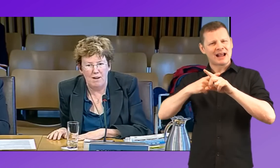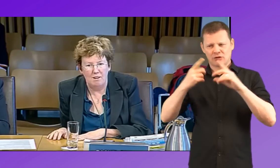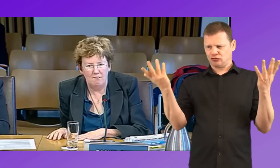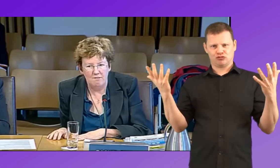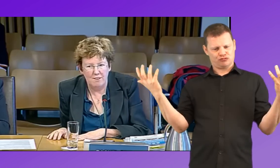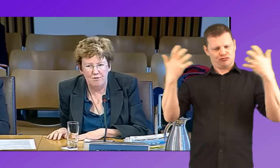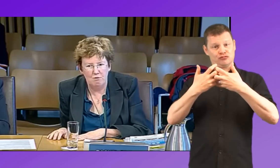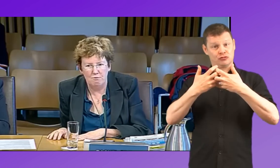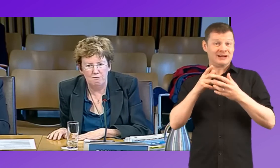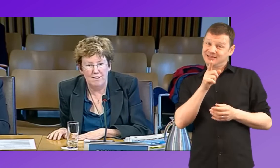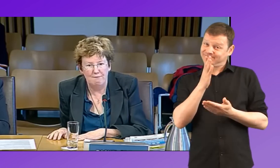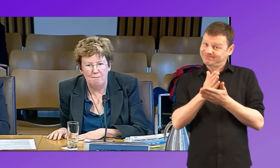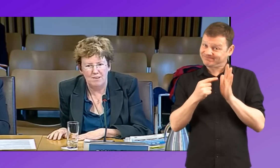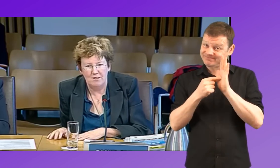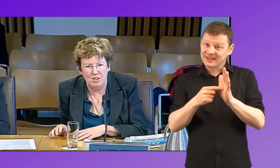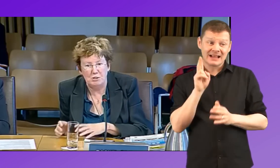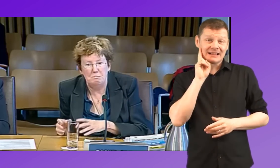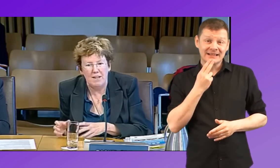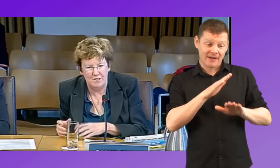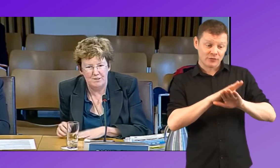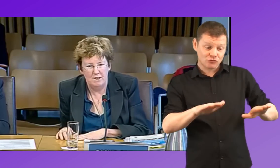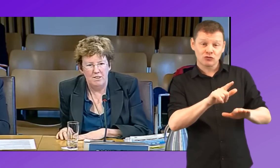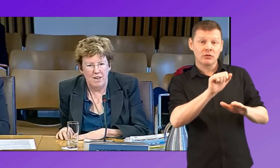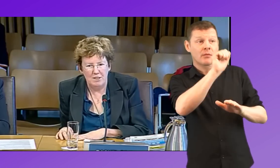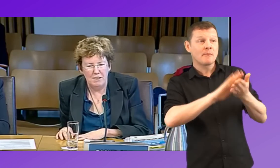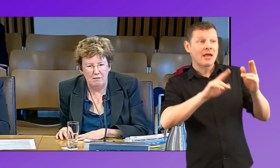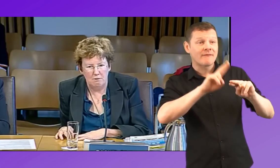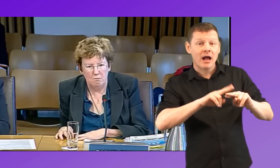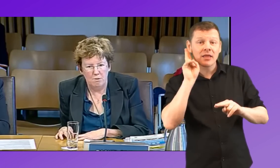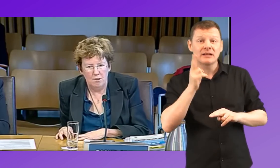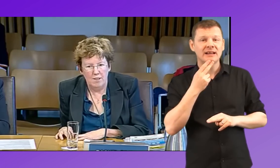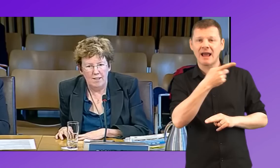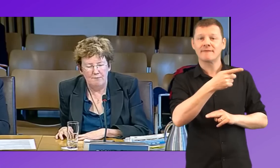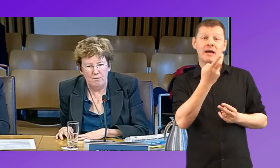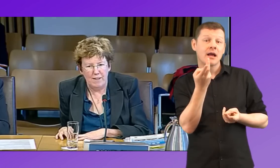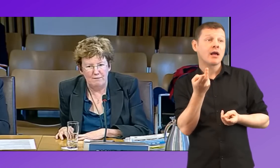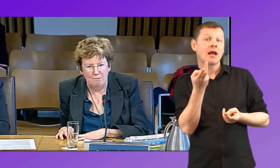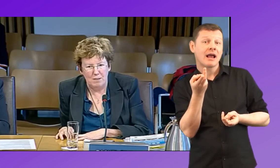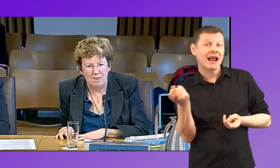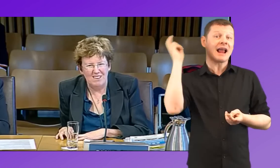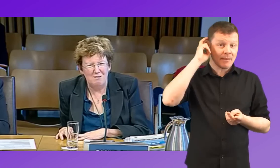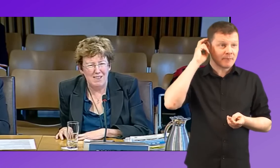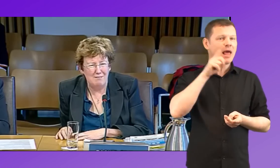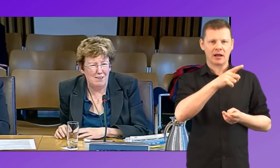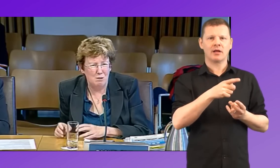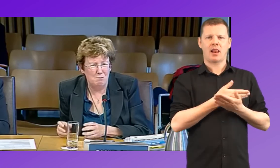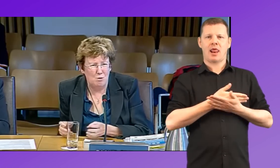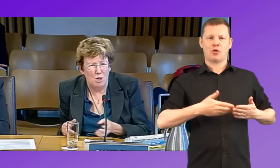well. Deaf children from deaf families actually do best out of any group when they have an implant because they already have a language before.